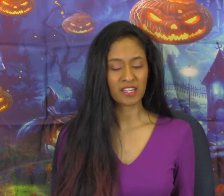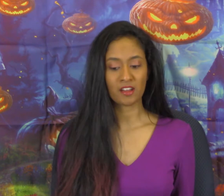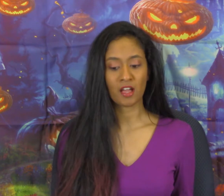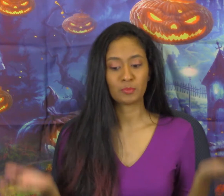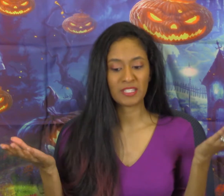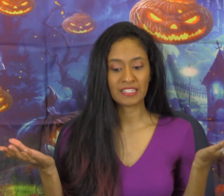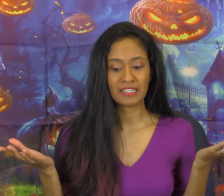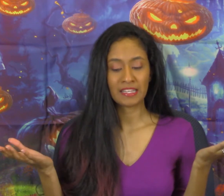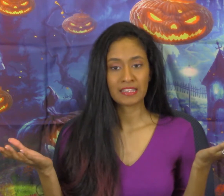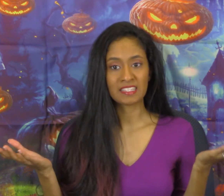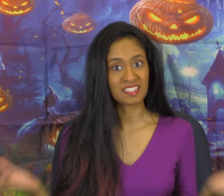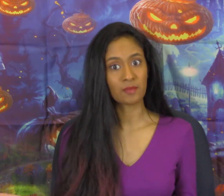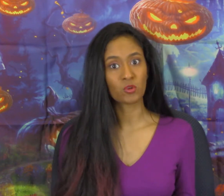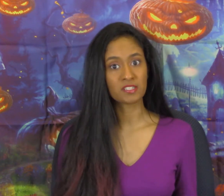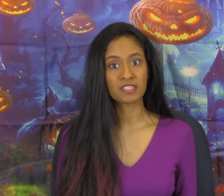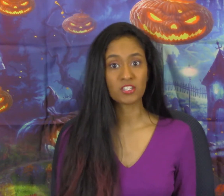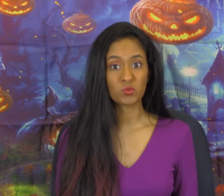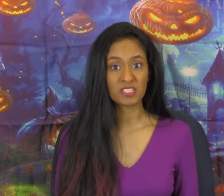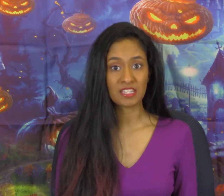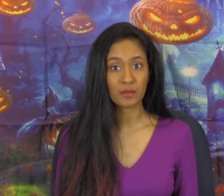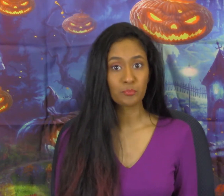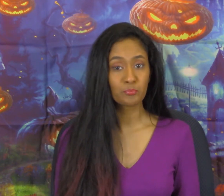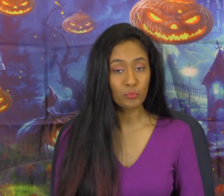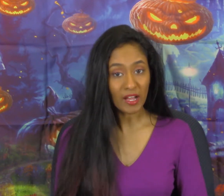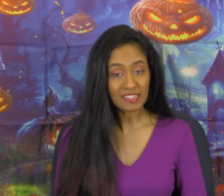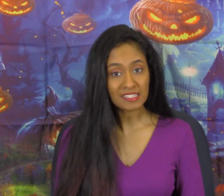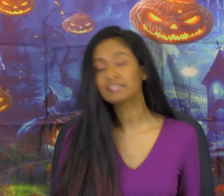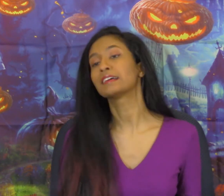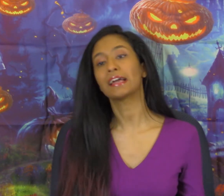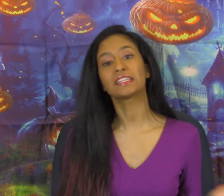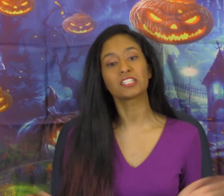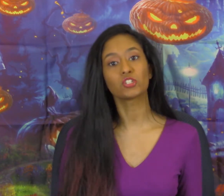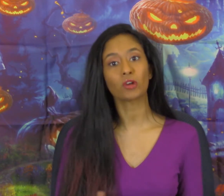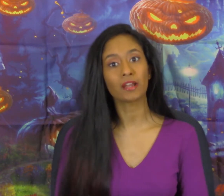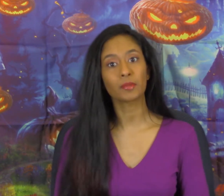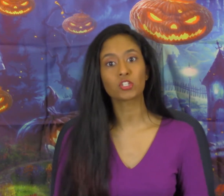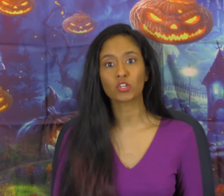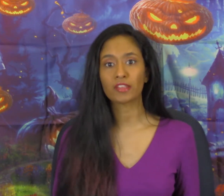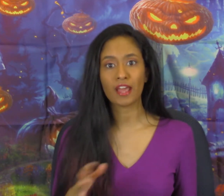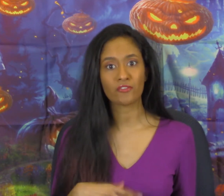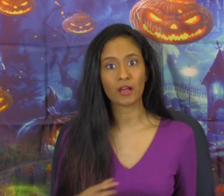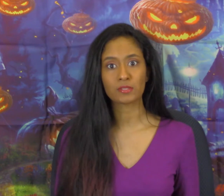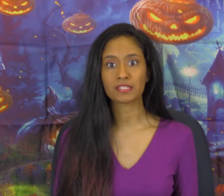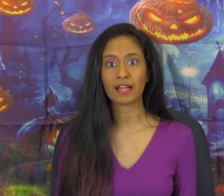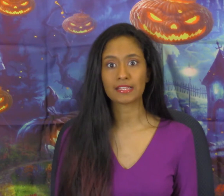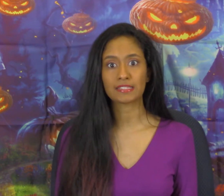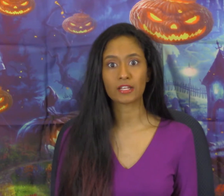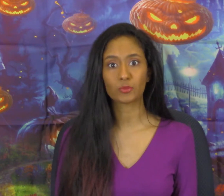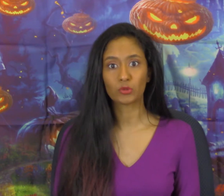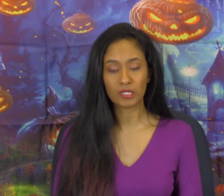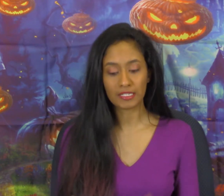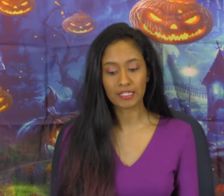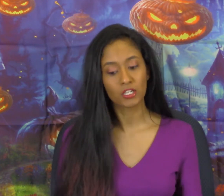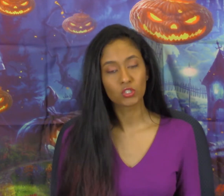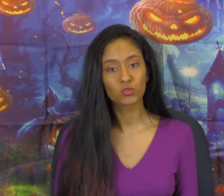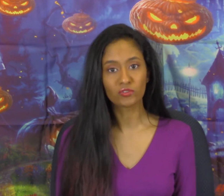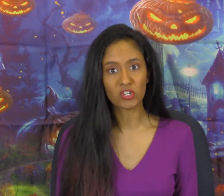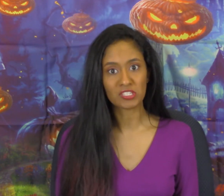not be the same ones that you see but I did try to make sure that I found signs that are pretty universally